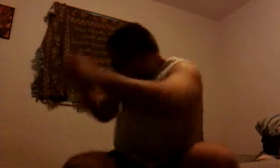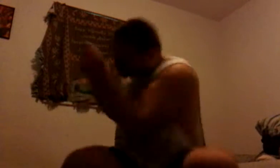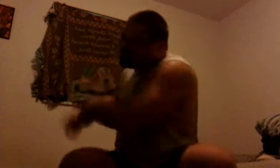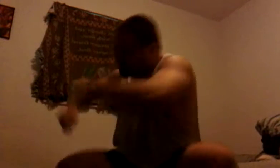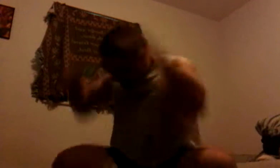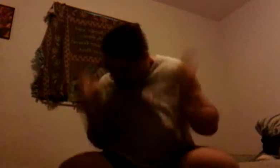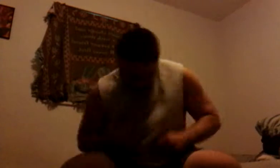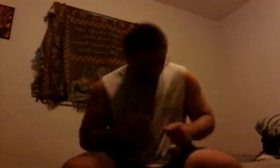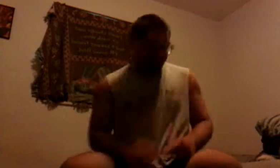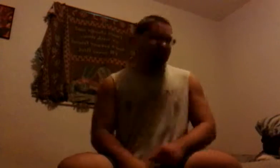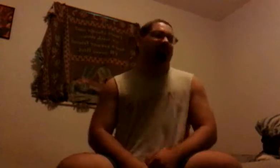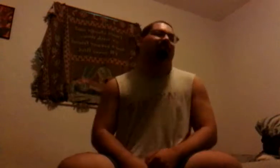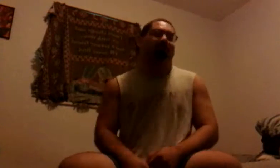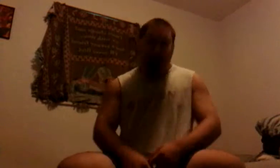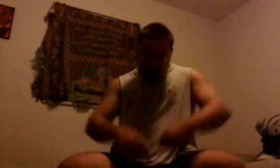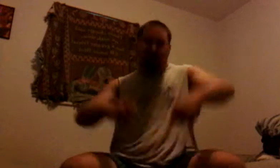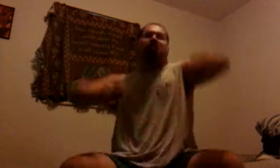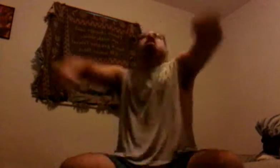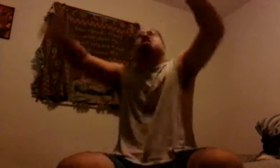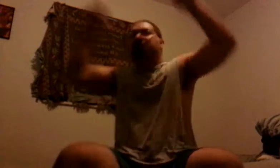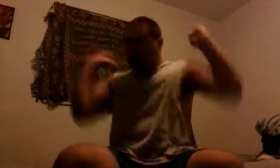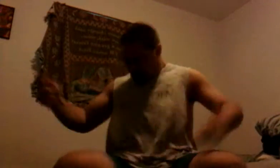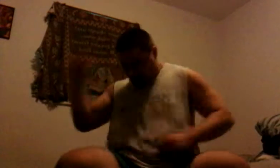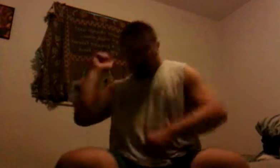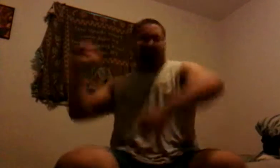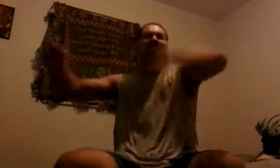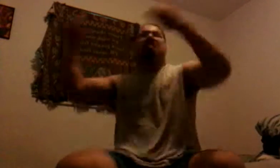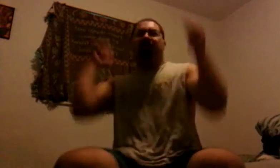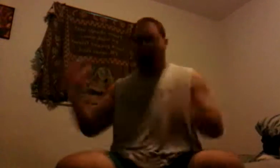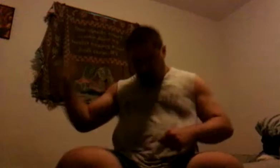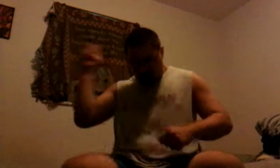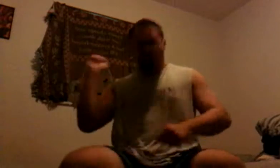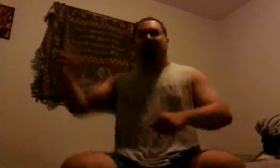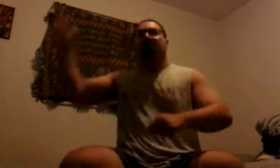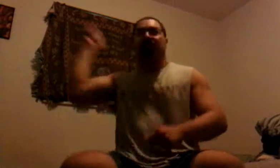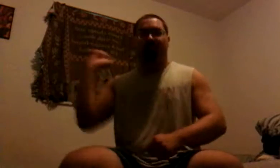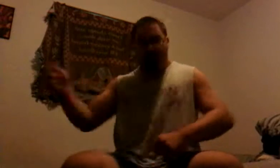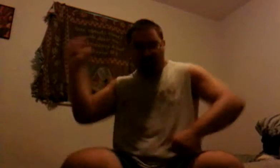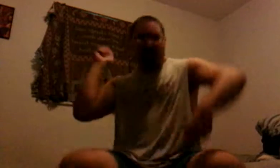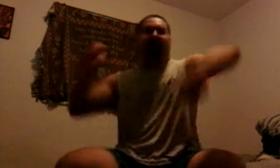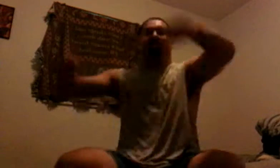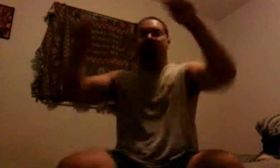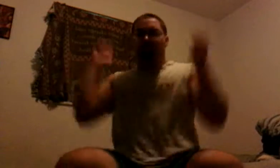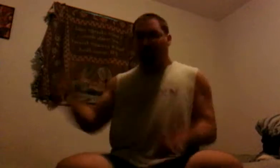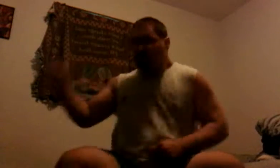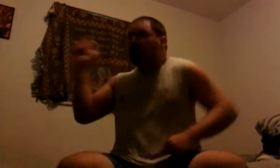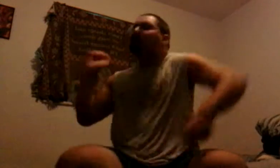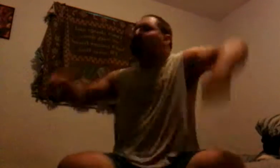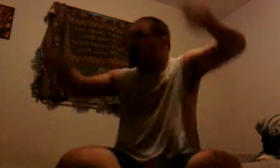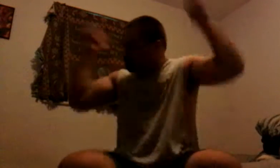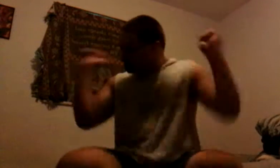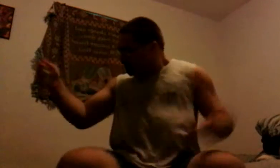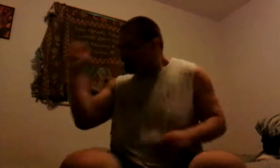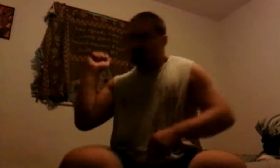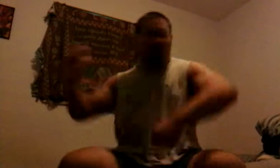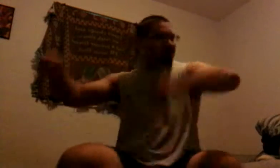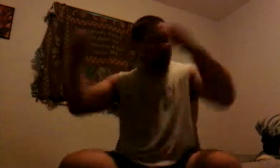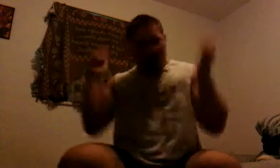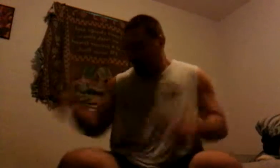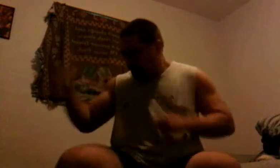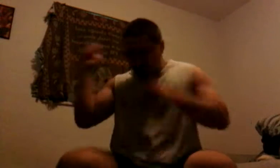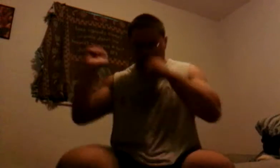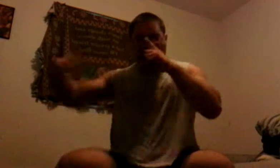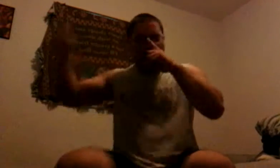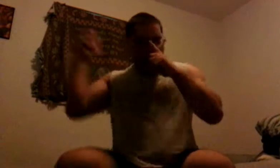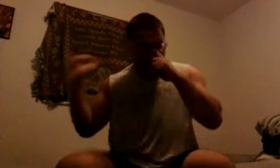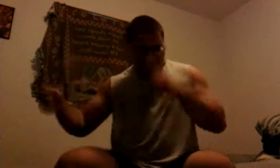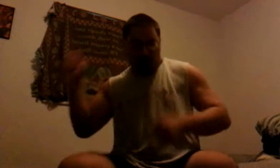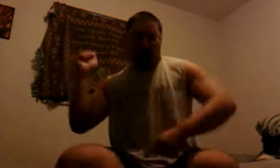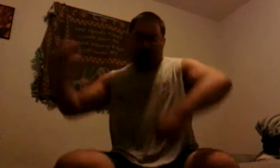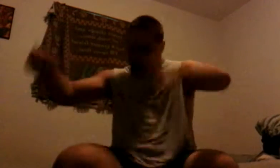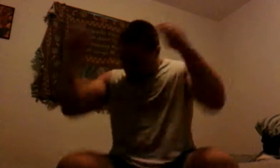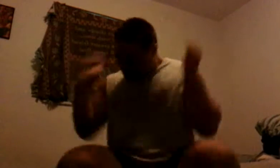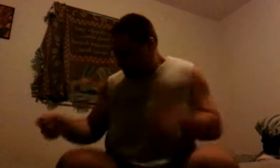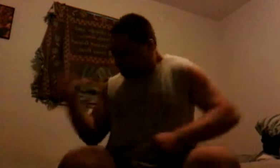help me make sense? The time, your tears come full And crash around